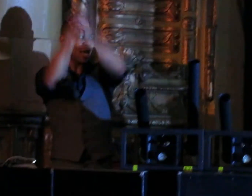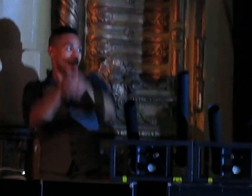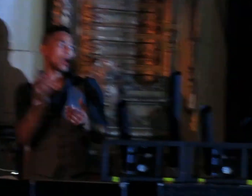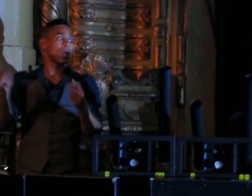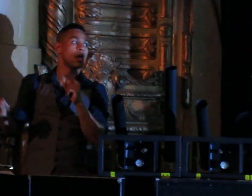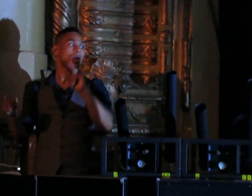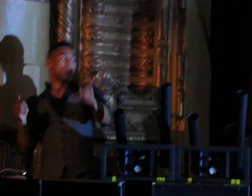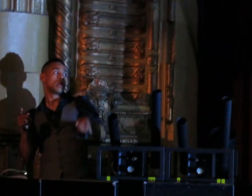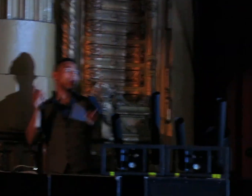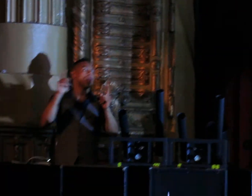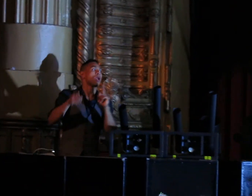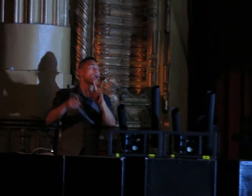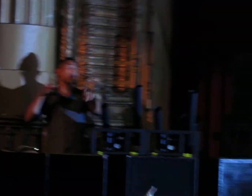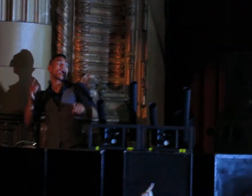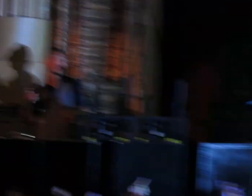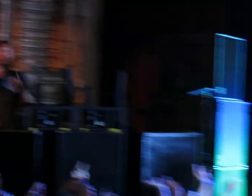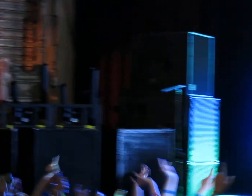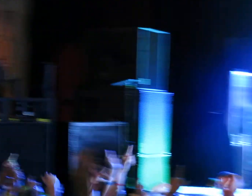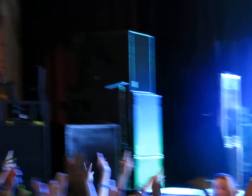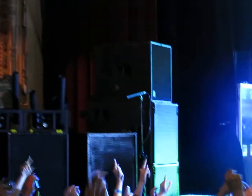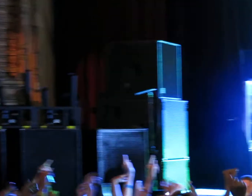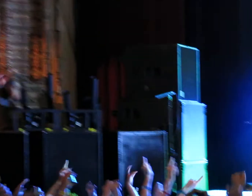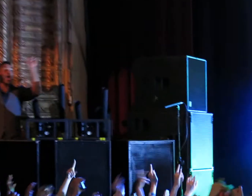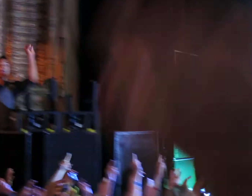You can't get up, let's do it loyal